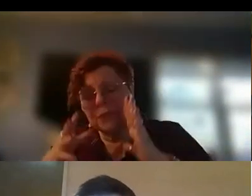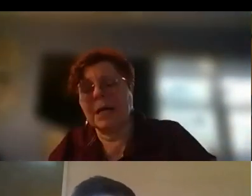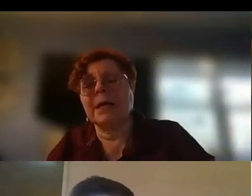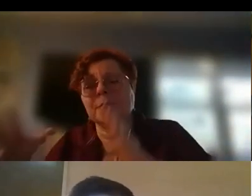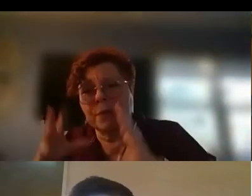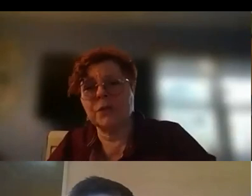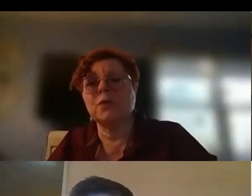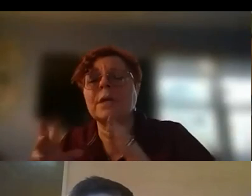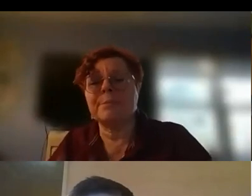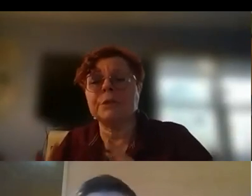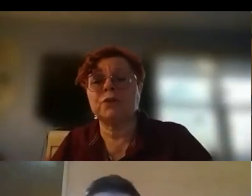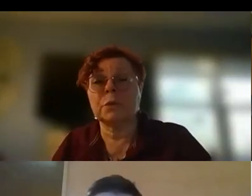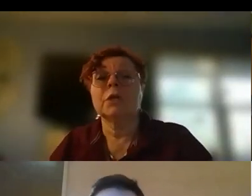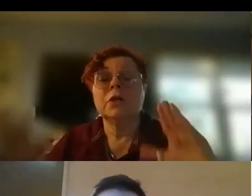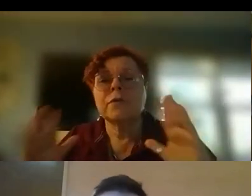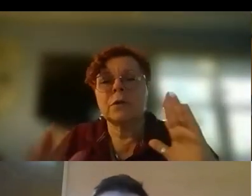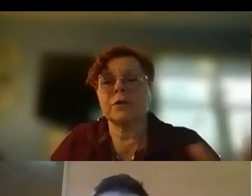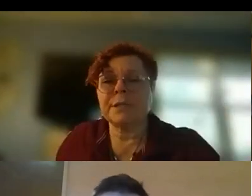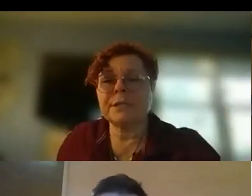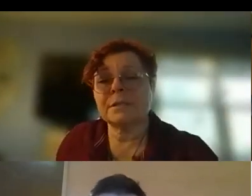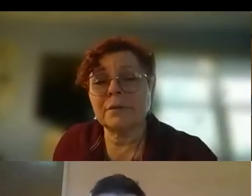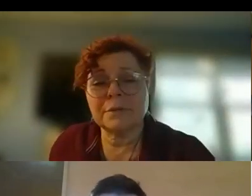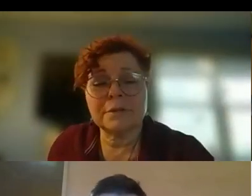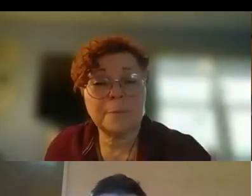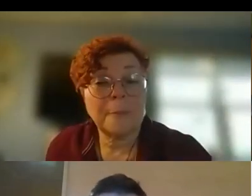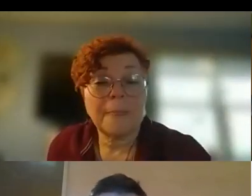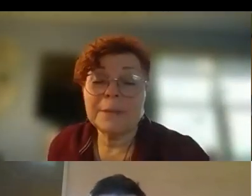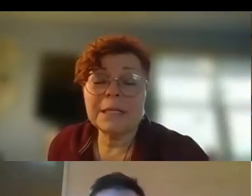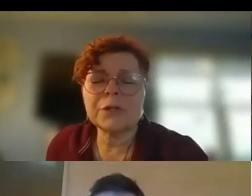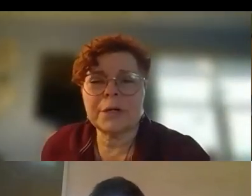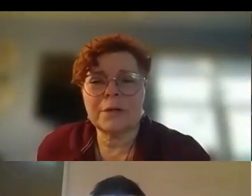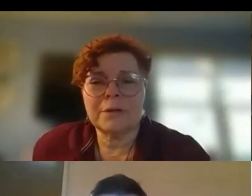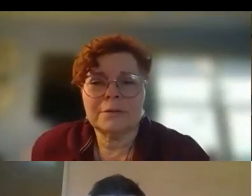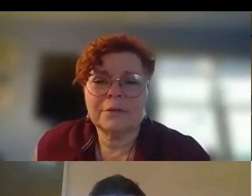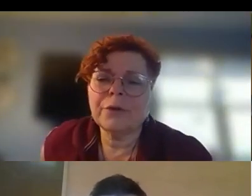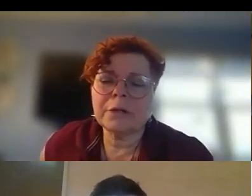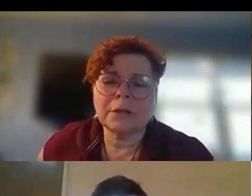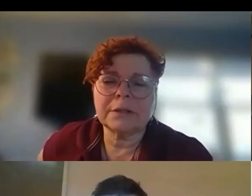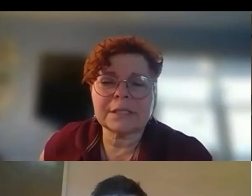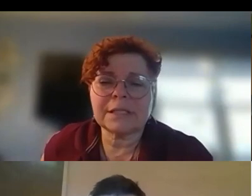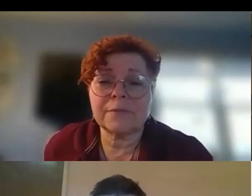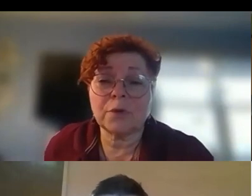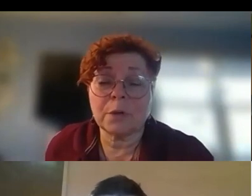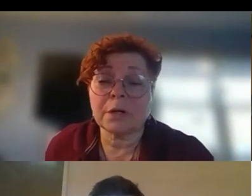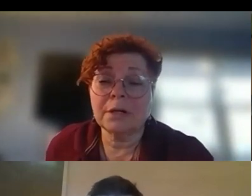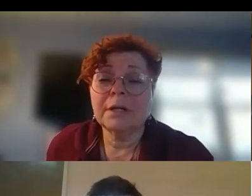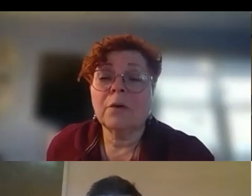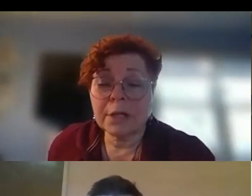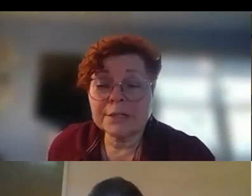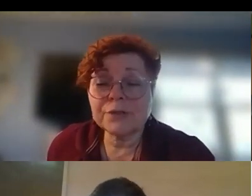time so that you can make sure you've got all your bases covered. I mean, that's critical, critical in the success of your work, organize your